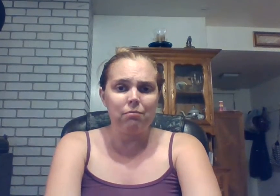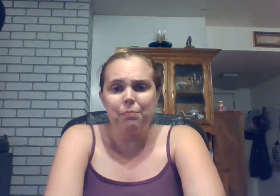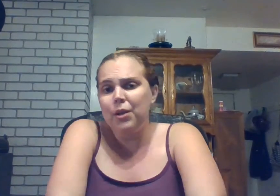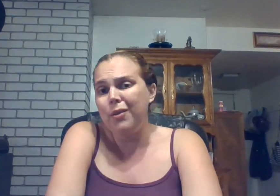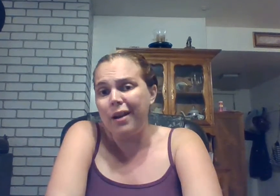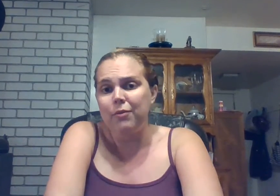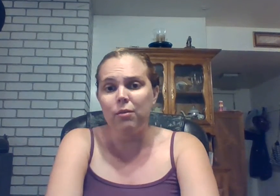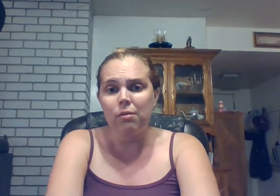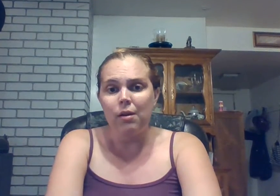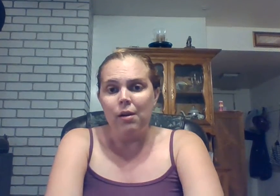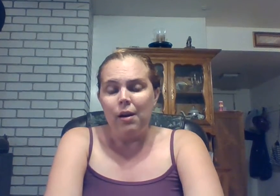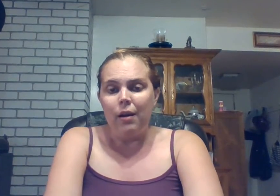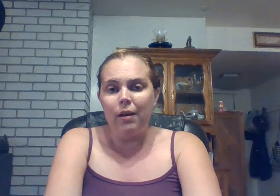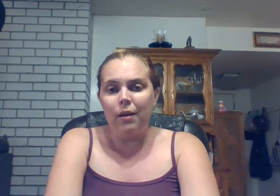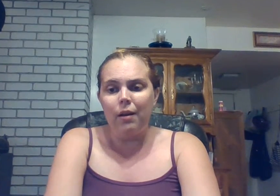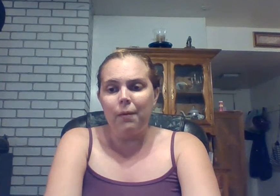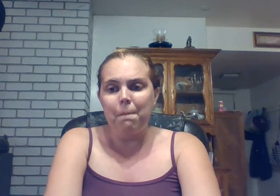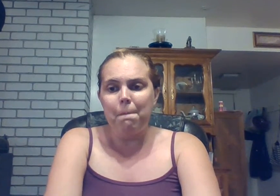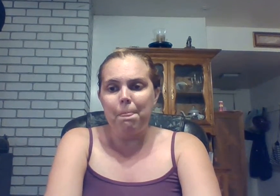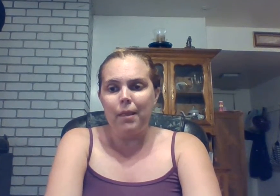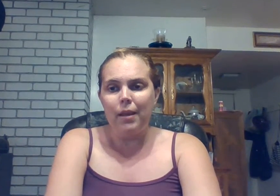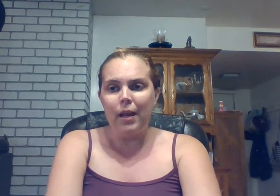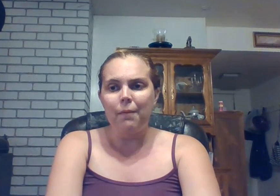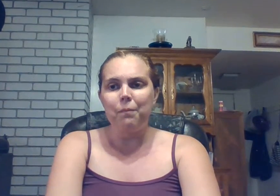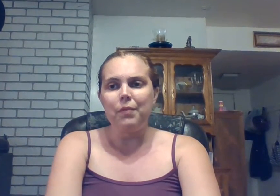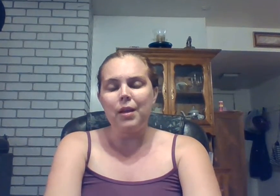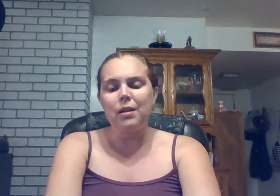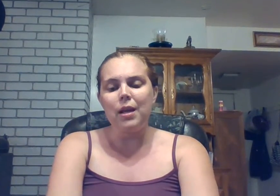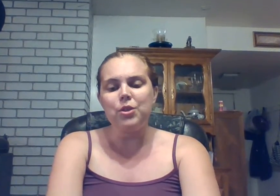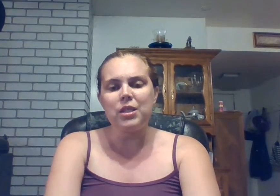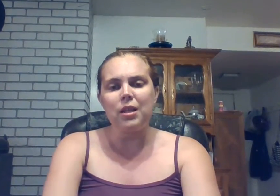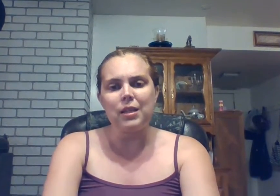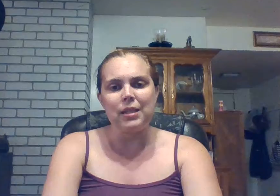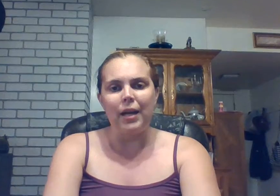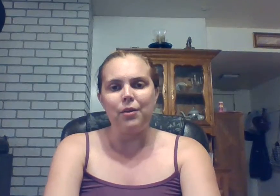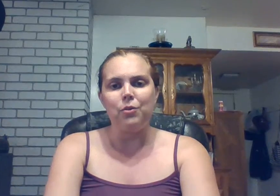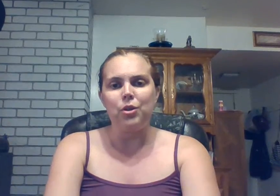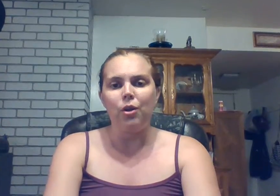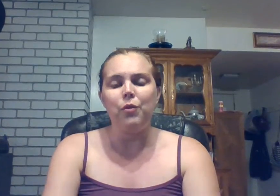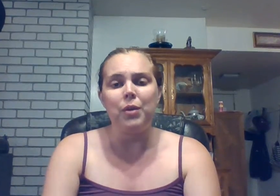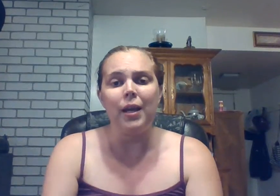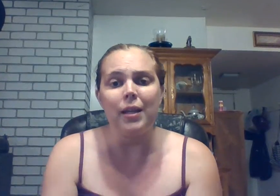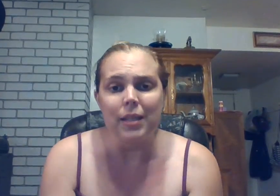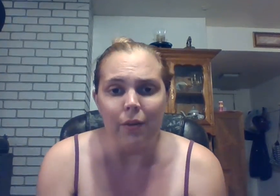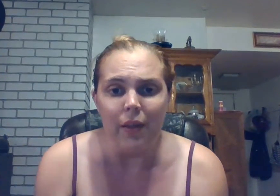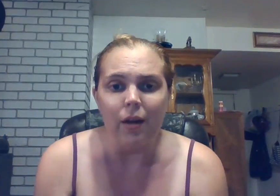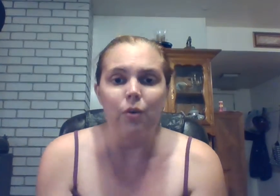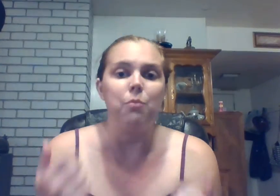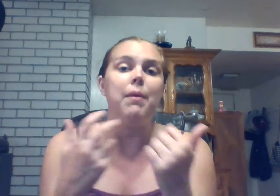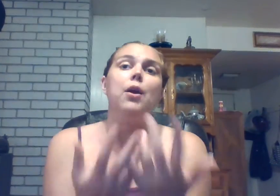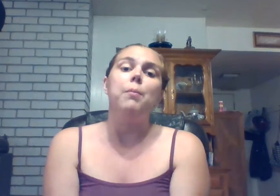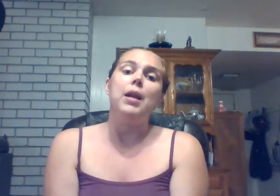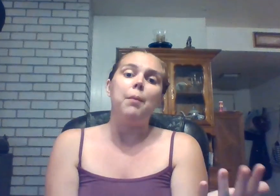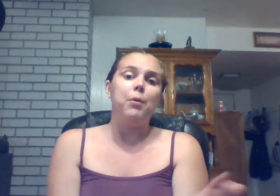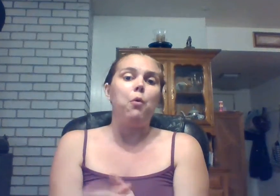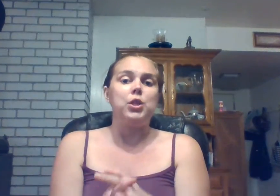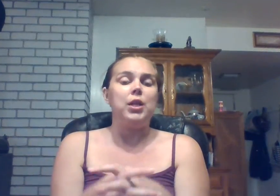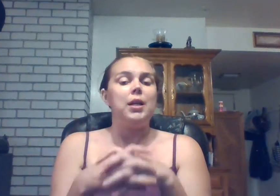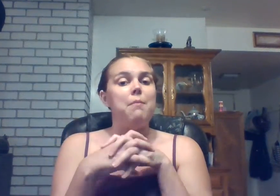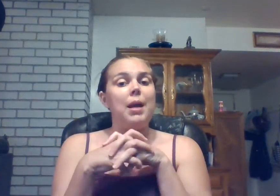but you don't have to and um yeah and and just a little side note to all of you kids out there who may or may not be watching and